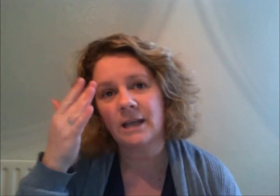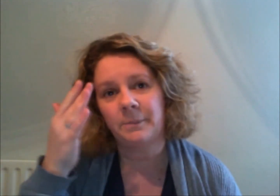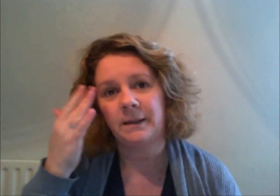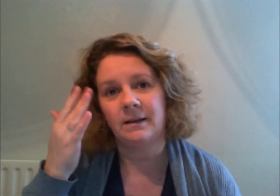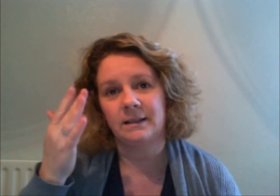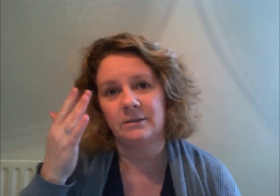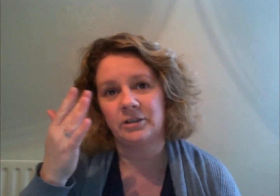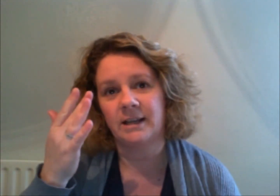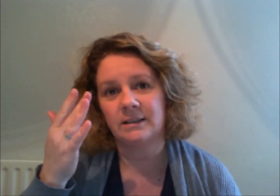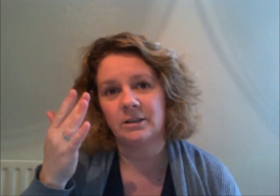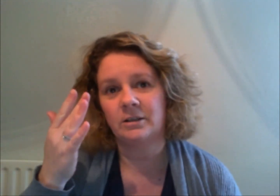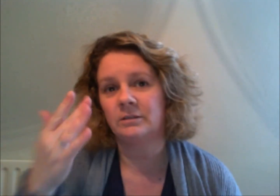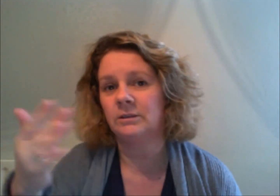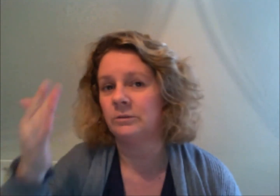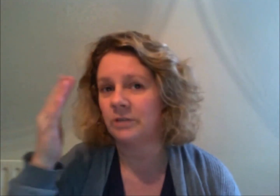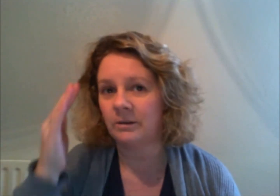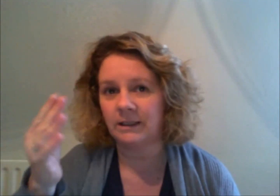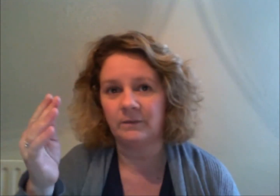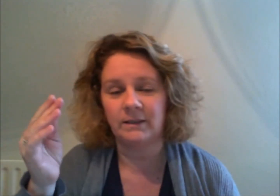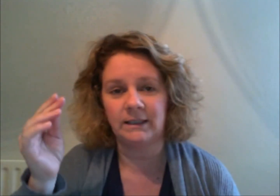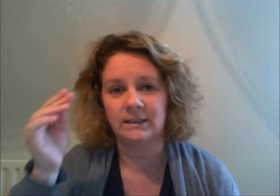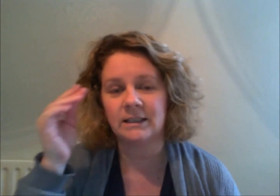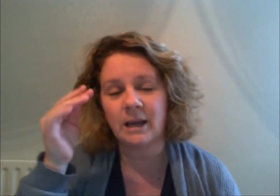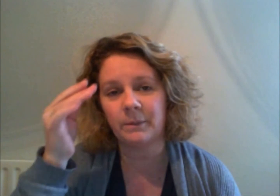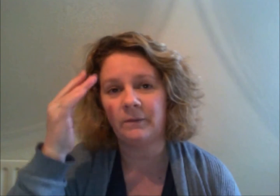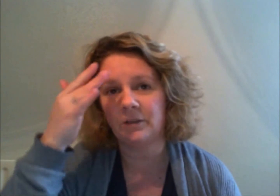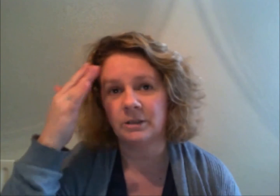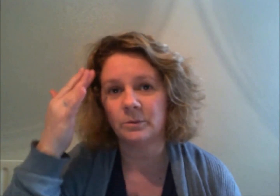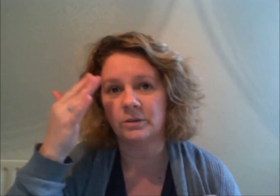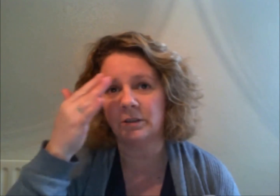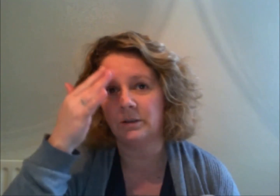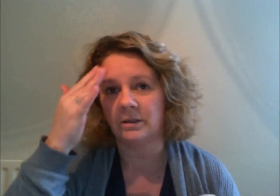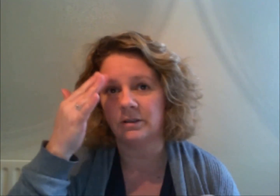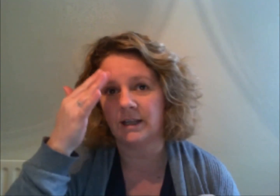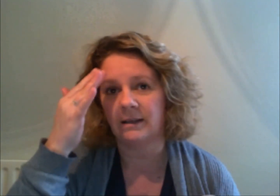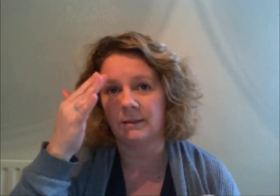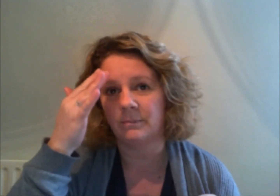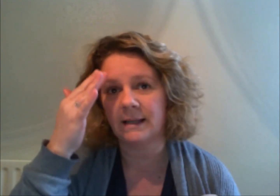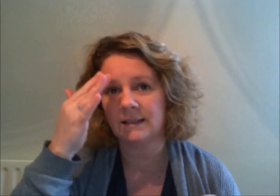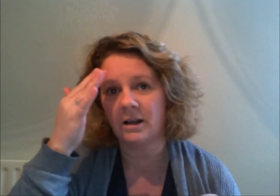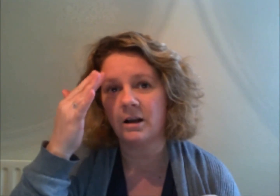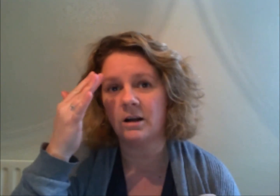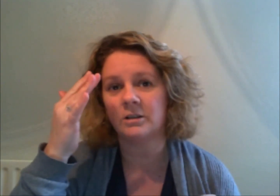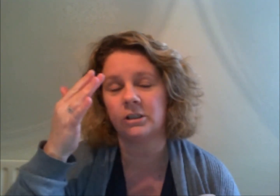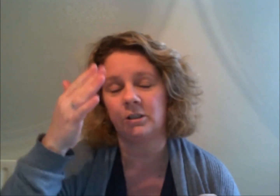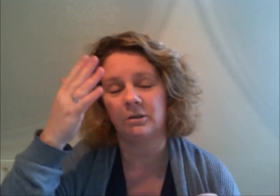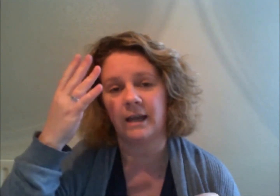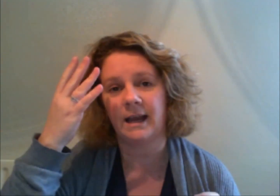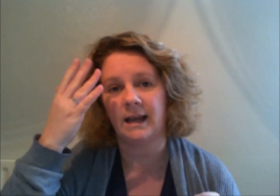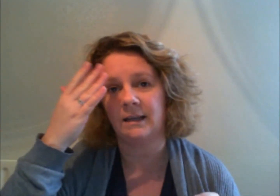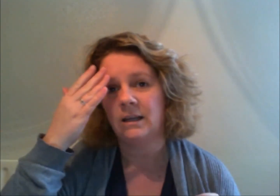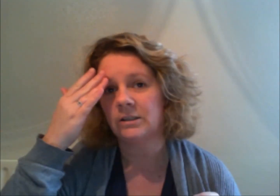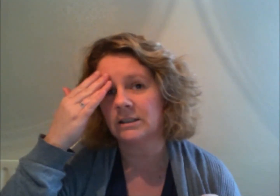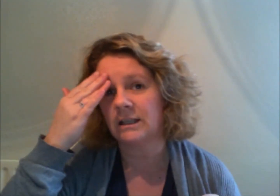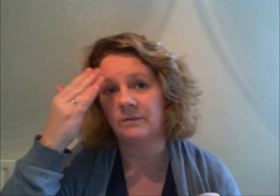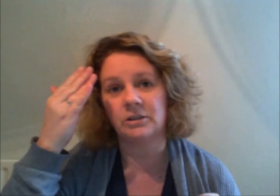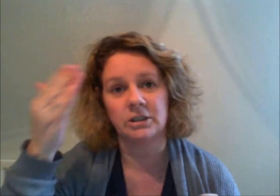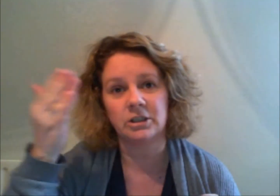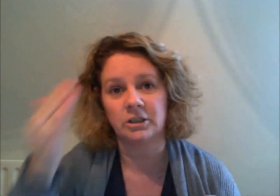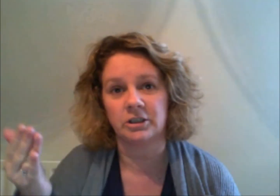tapping nice and gentle you don't even need to tap if you don't want to you can gently massage you can just even just touch